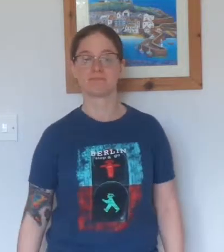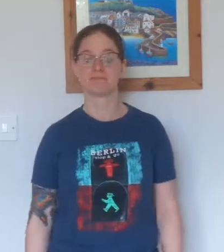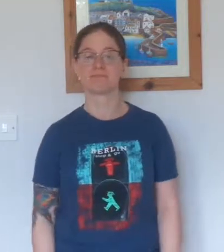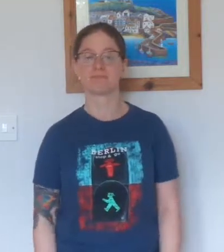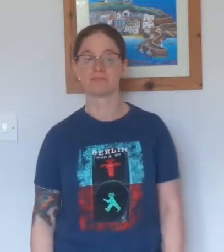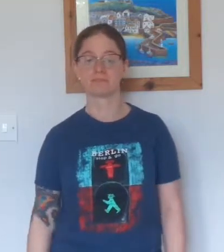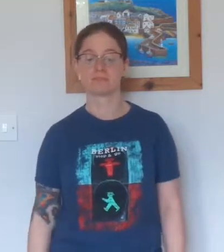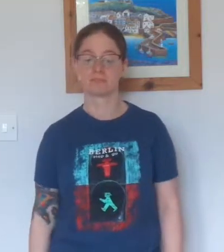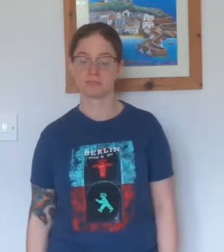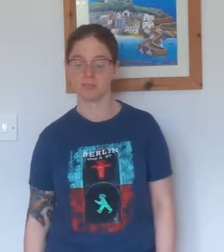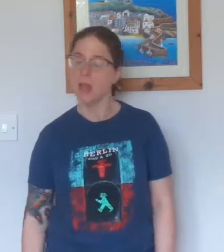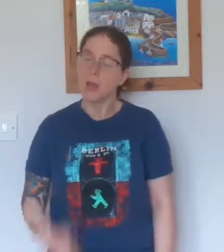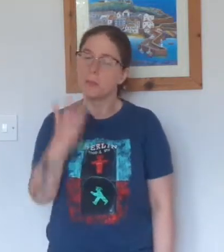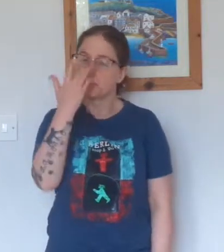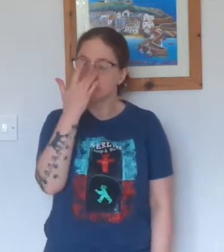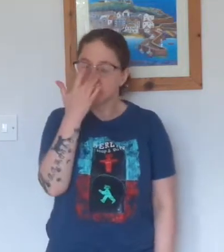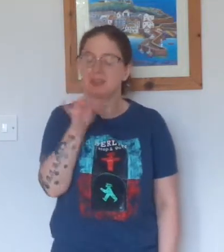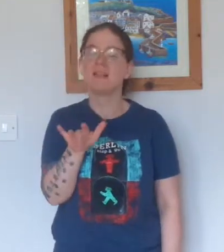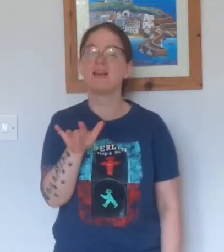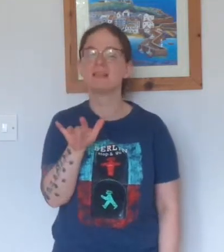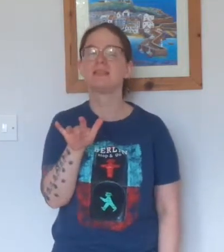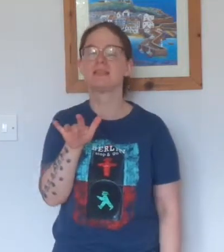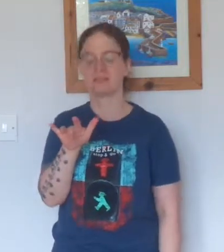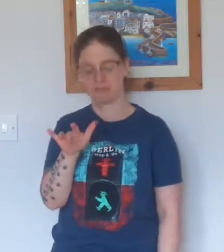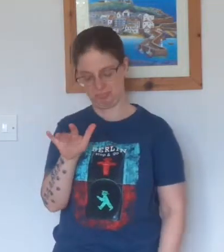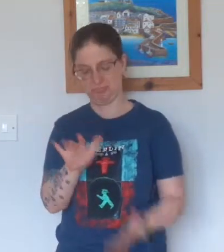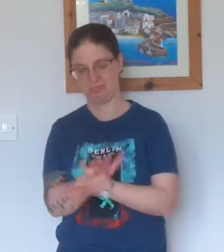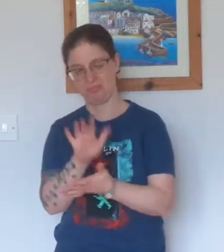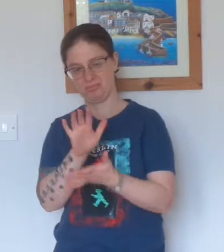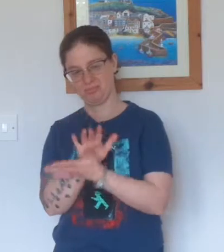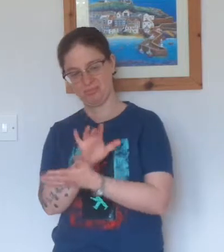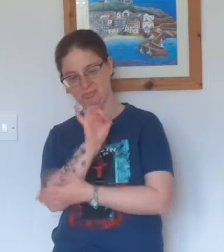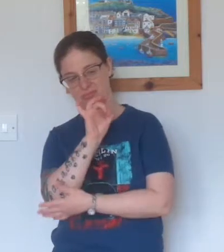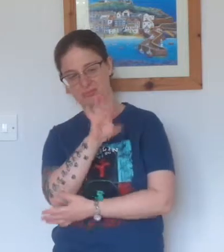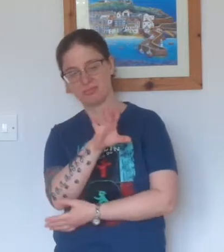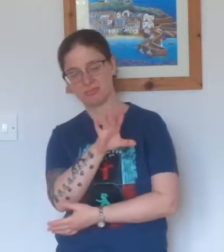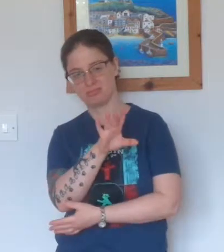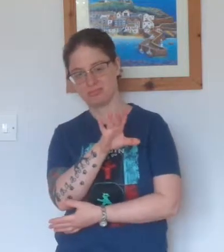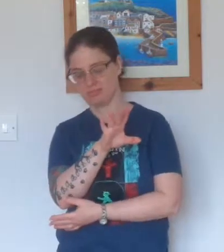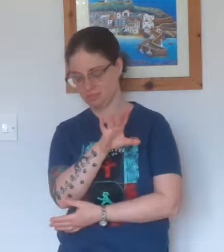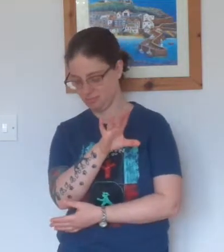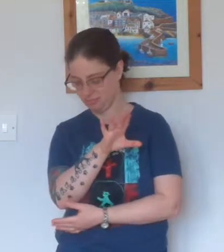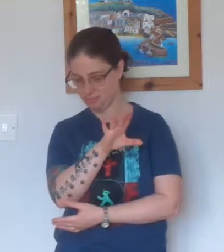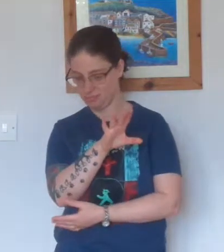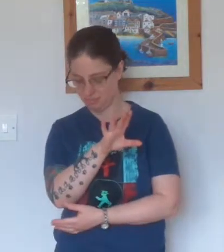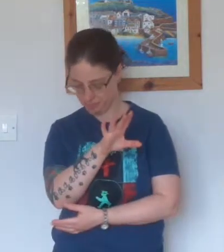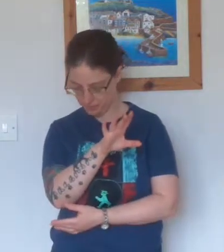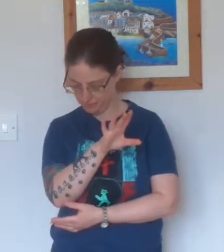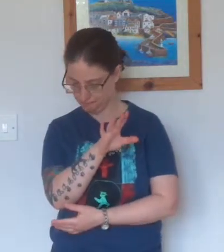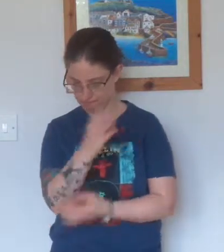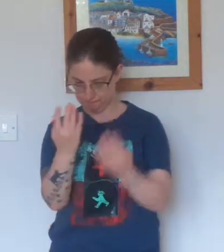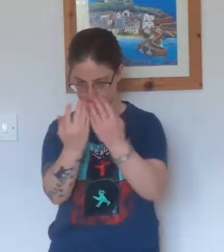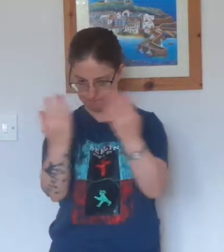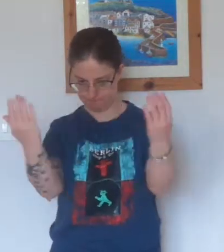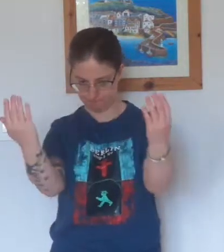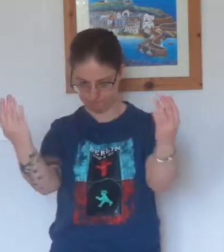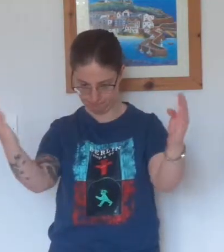I pretend that I'm glad you went away, these four walls are closing